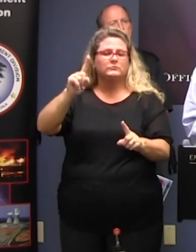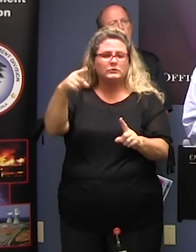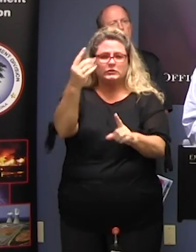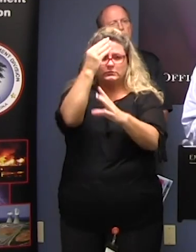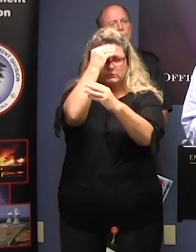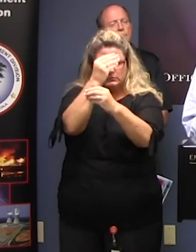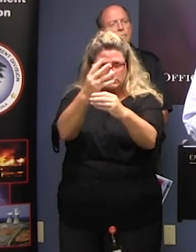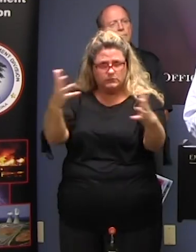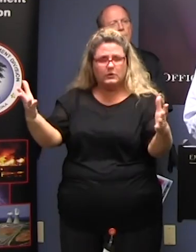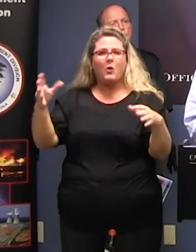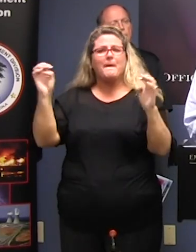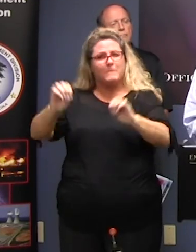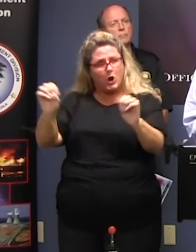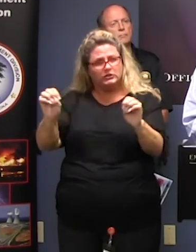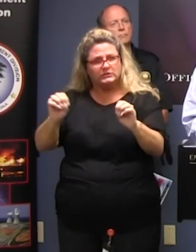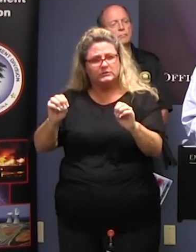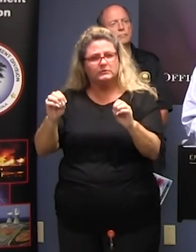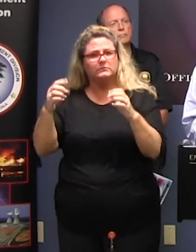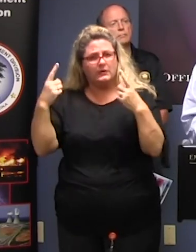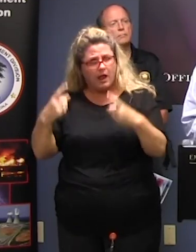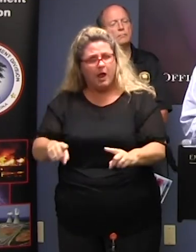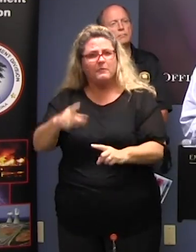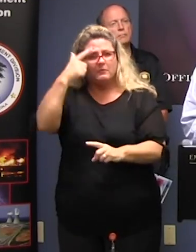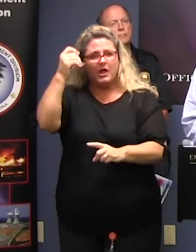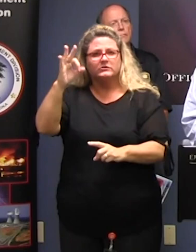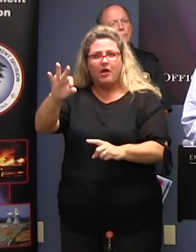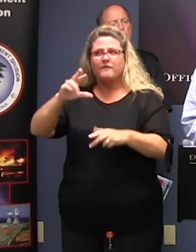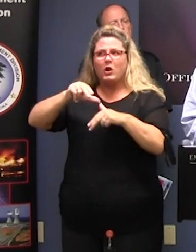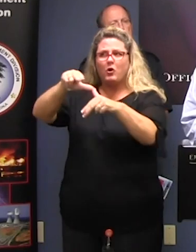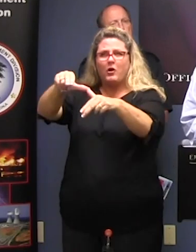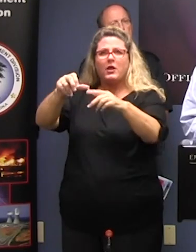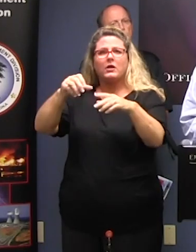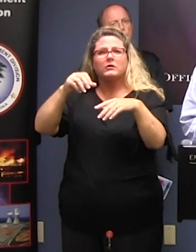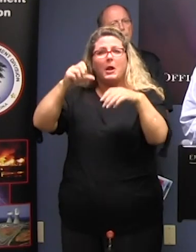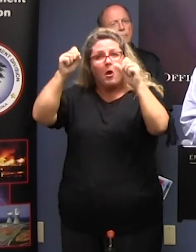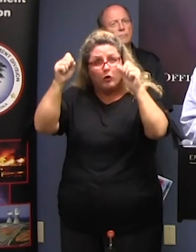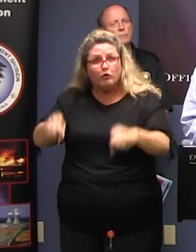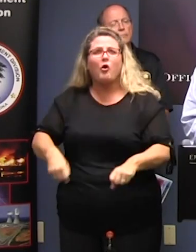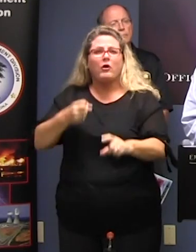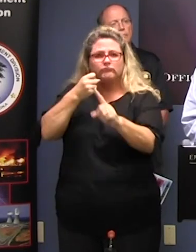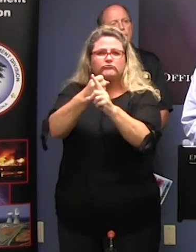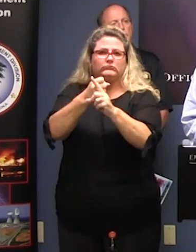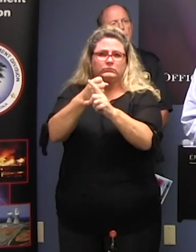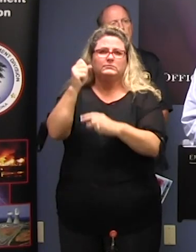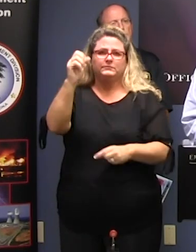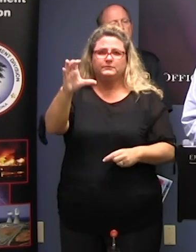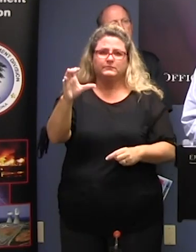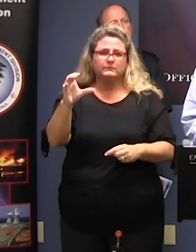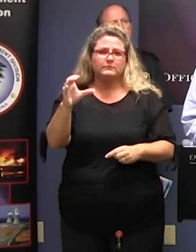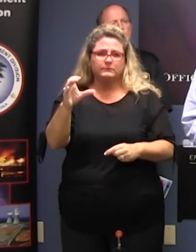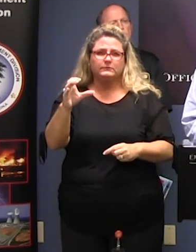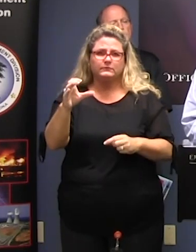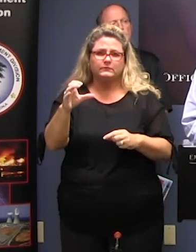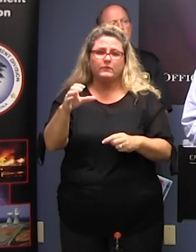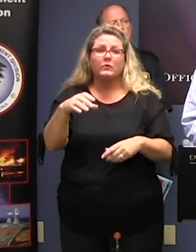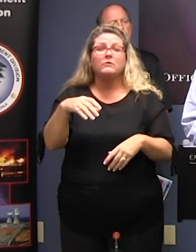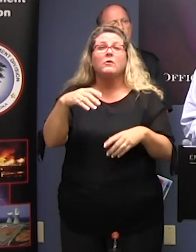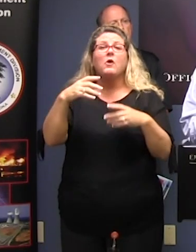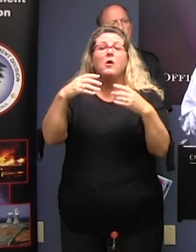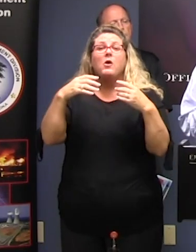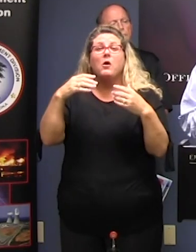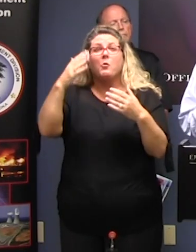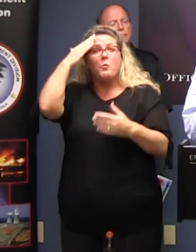emergency does exist because of the potential of this hurricane coming here and what this does is allow our